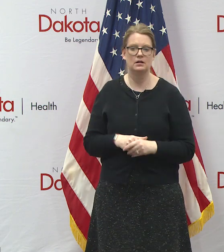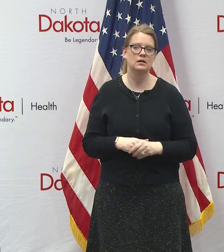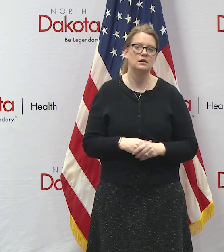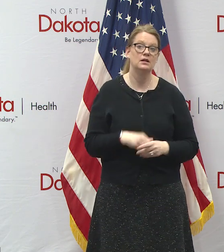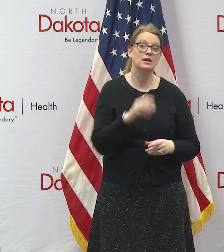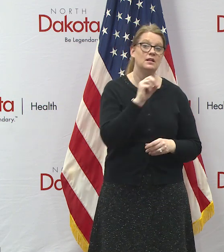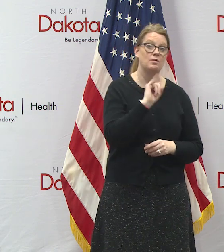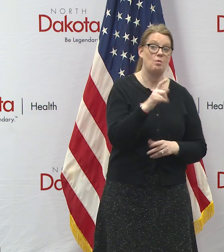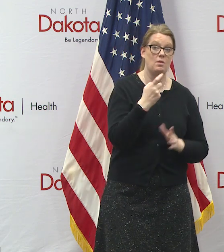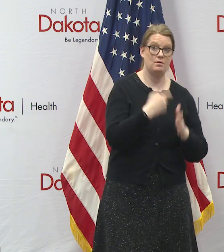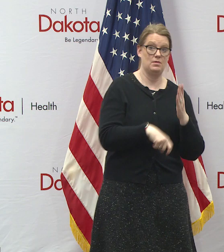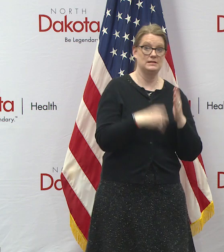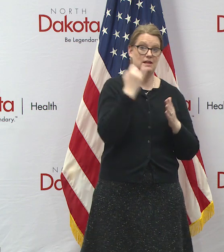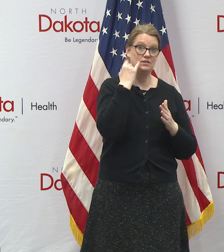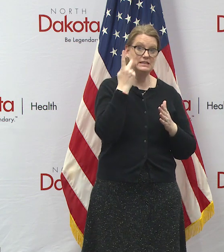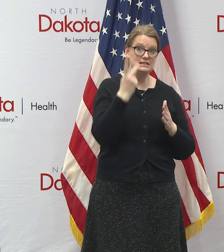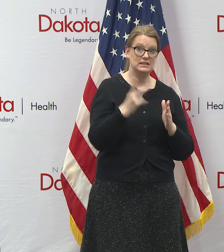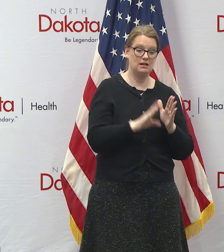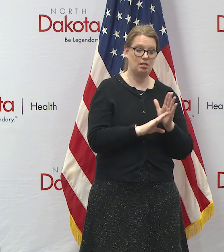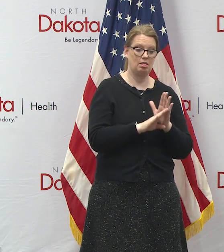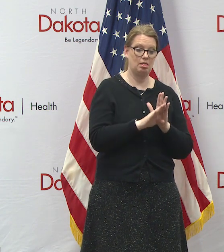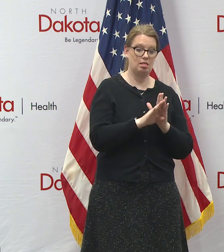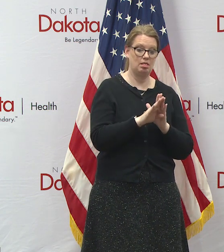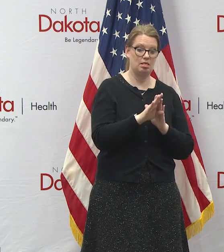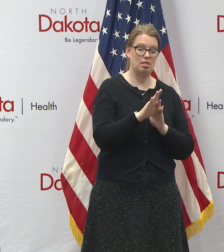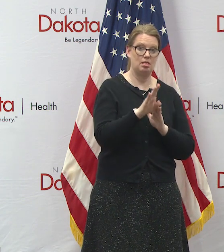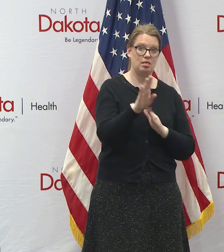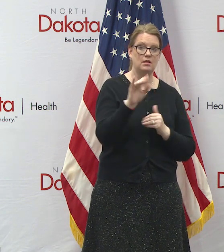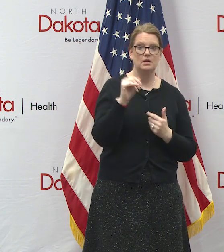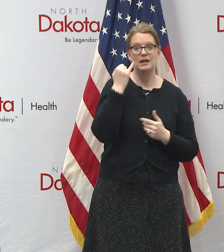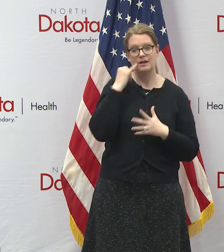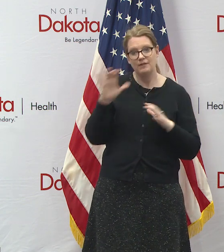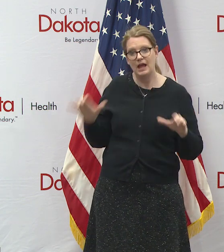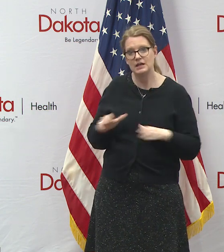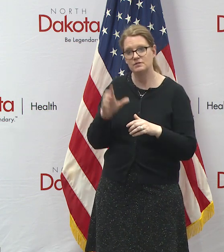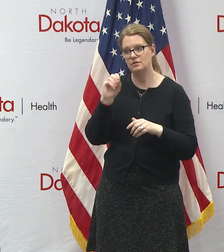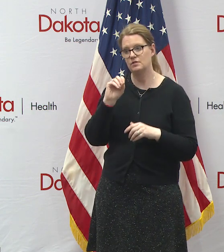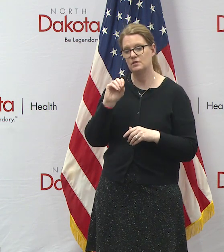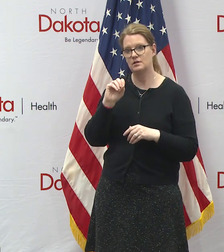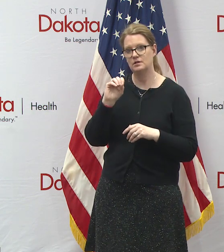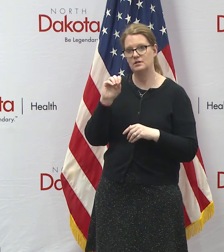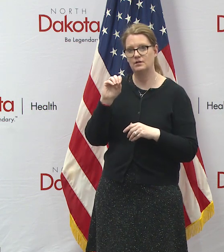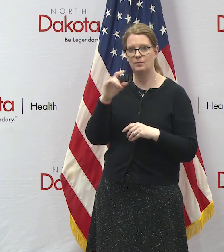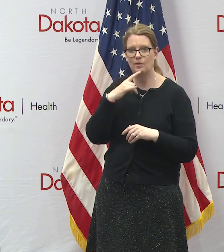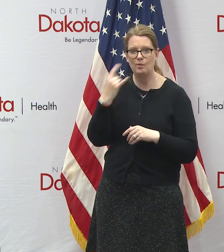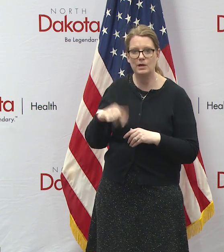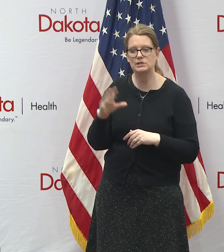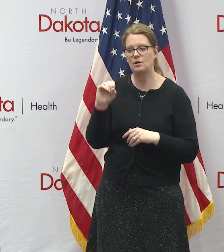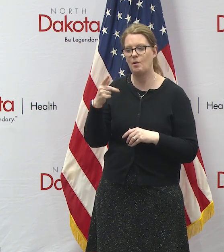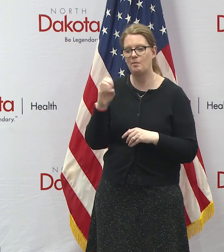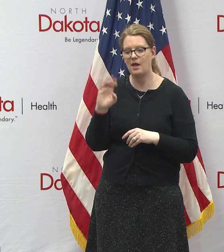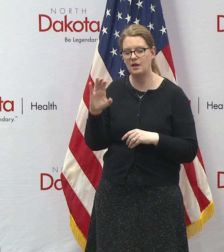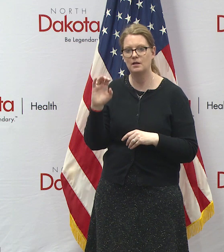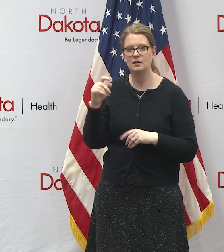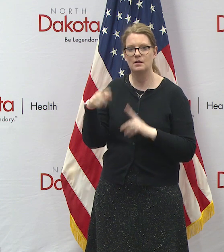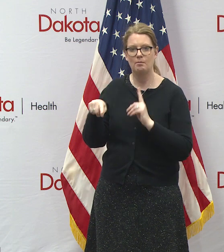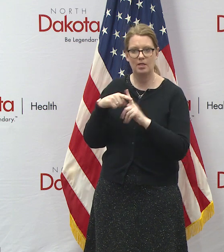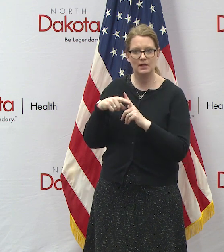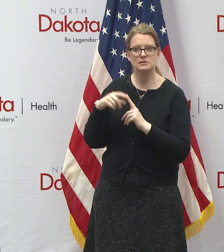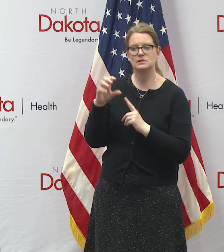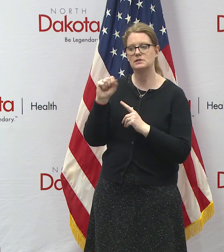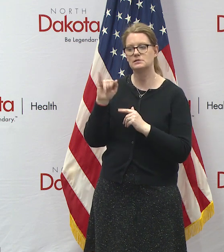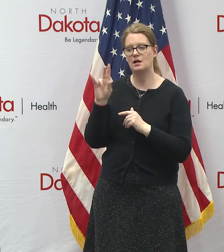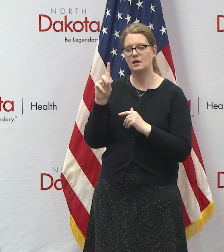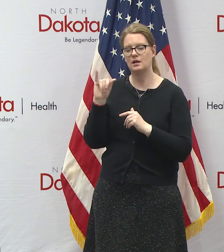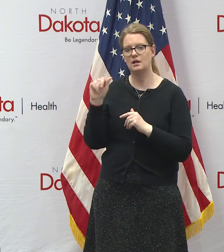start seeing that move with if actions from from the u.s government from opec plus with russia and saudi arabia can have a positive impact then